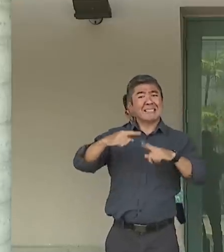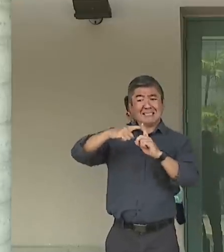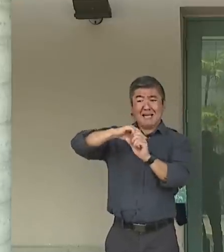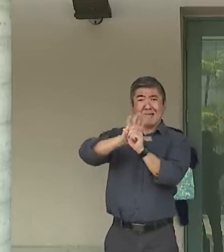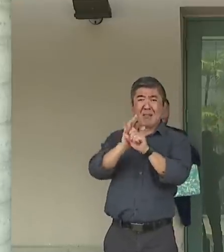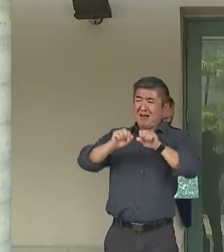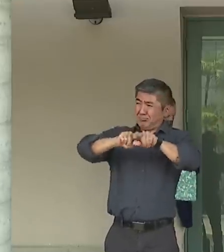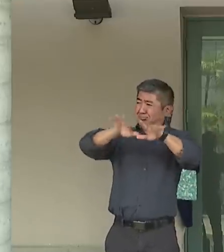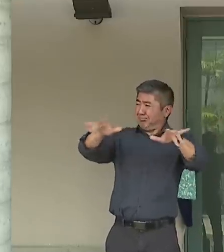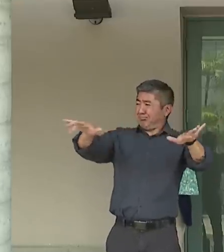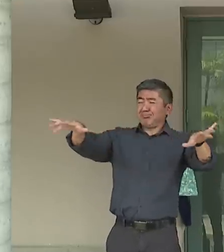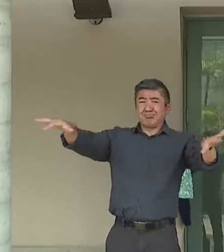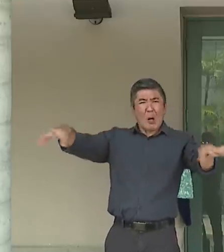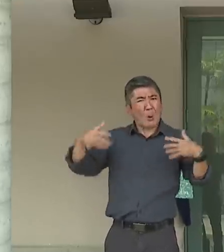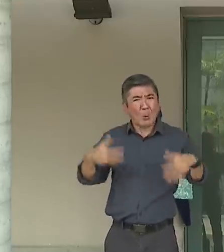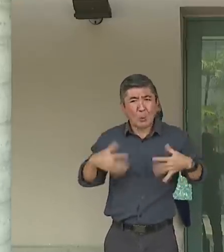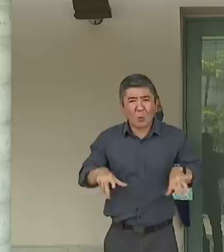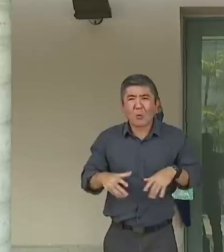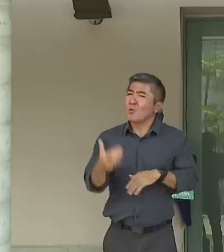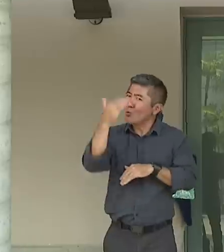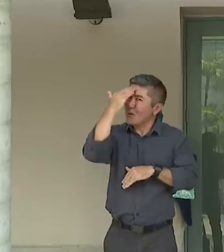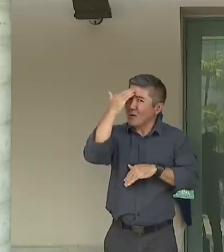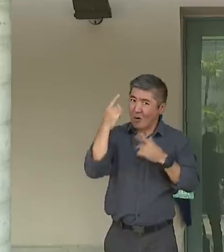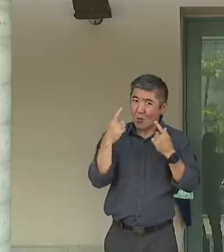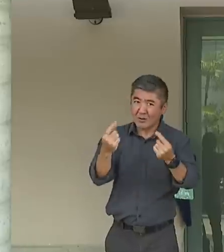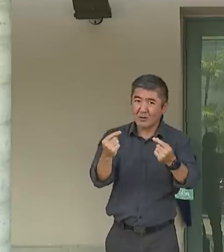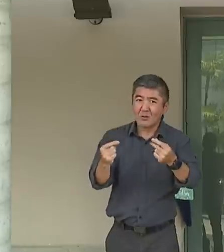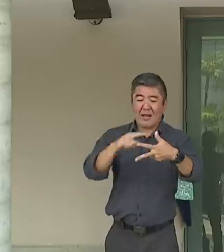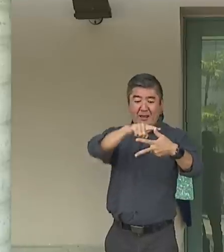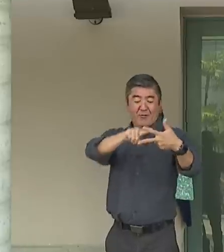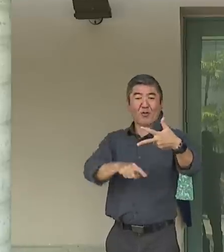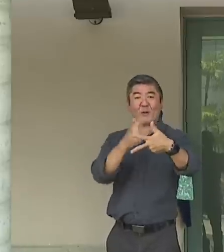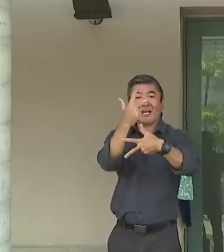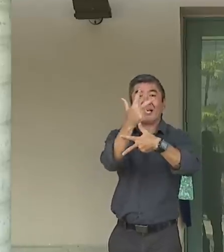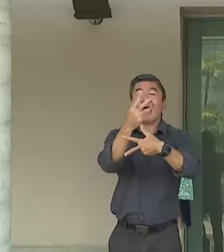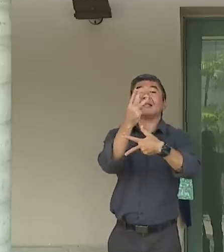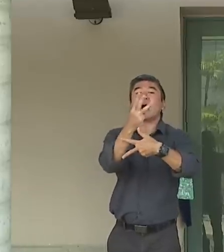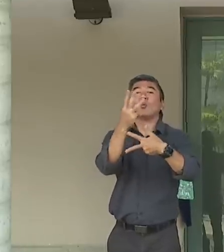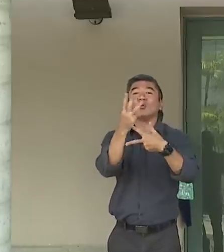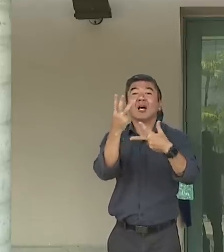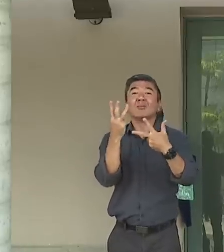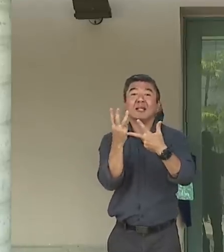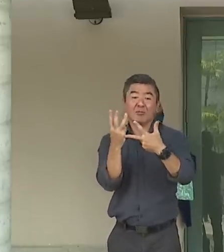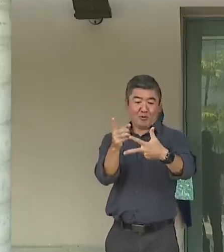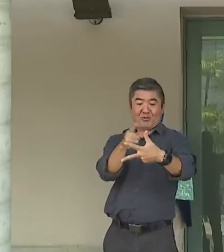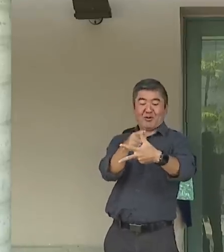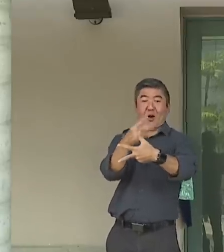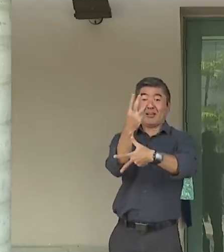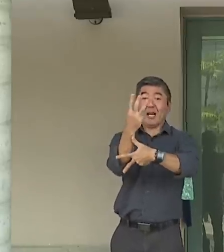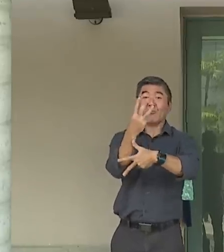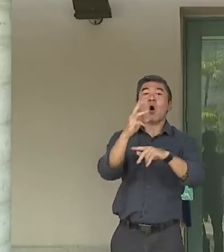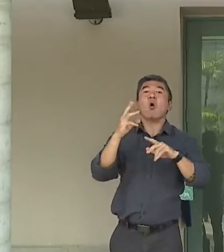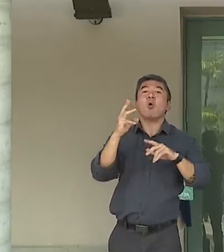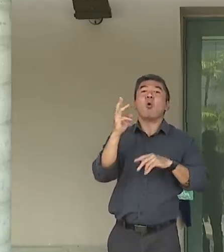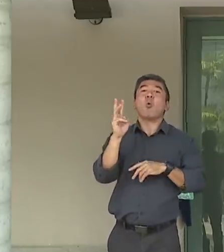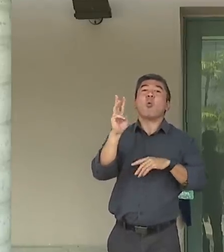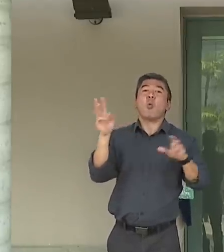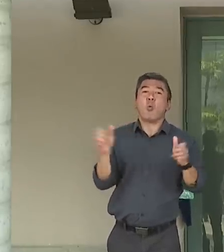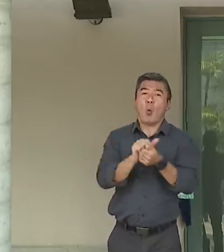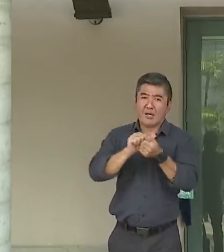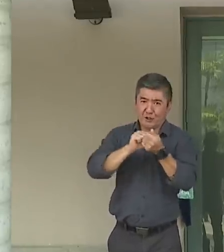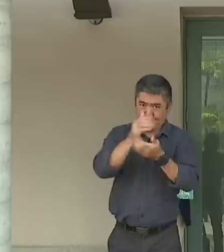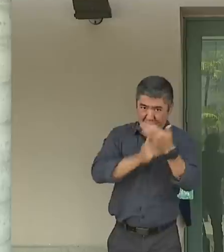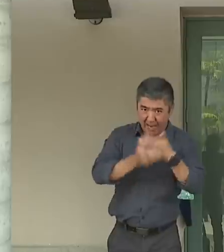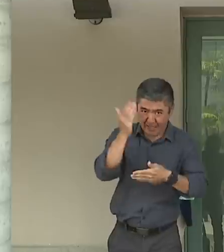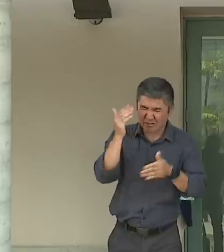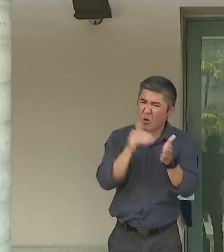know what works to keep communities safe. I talk about the three W's. Number one, wash your hands, wash your hands frequently.